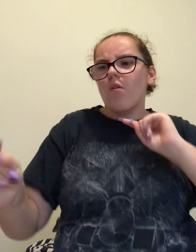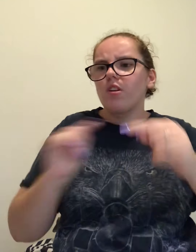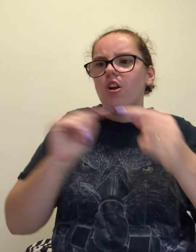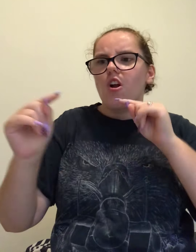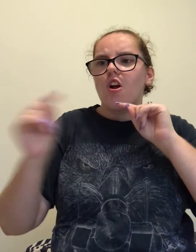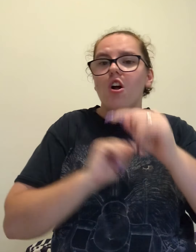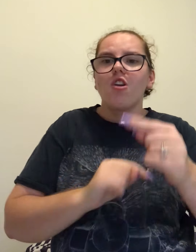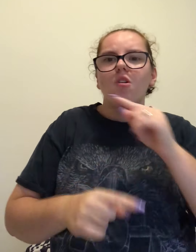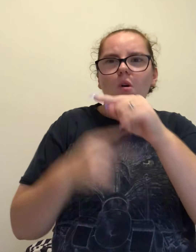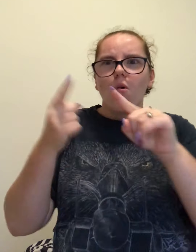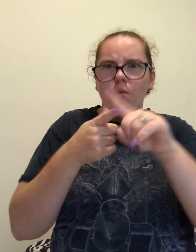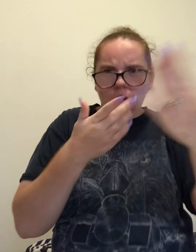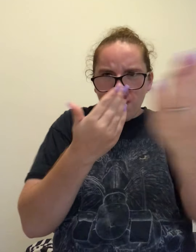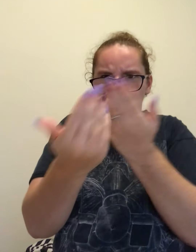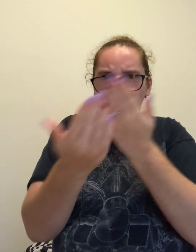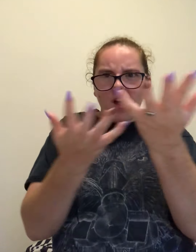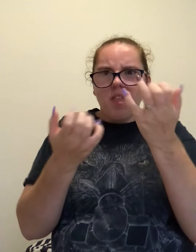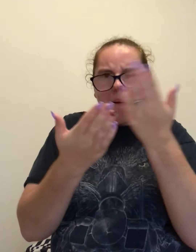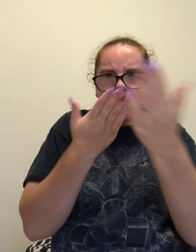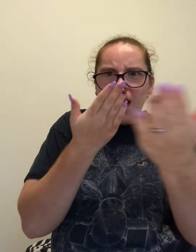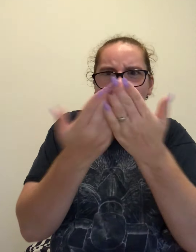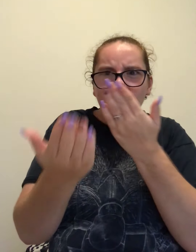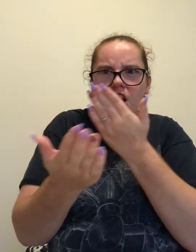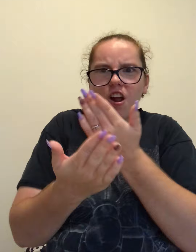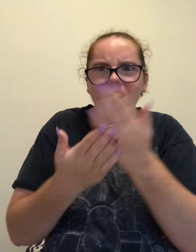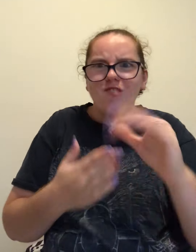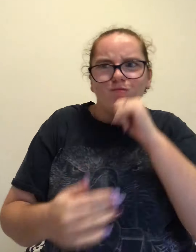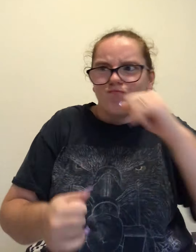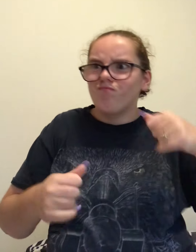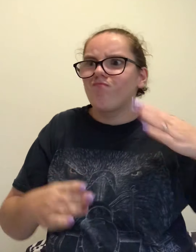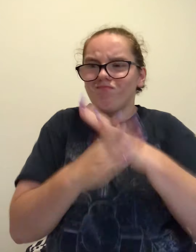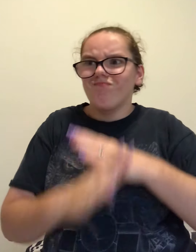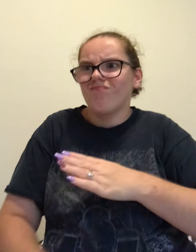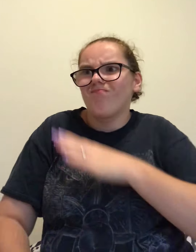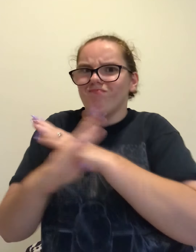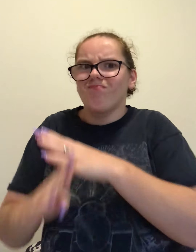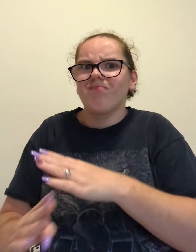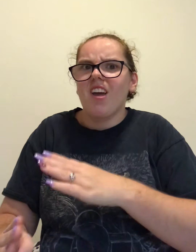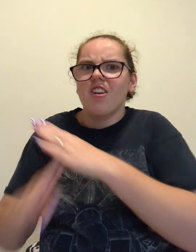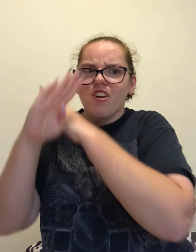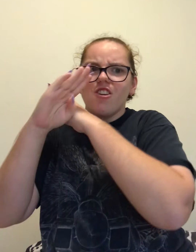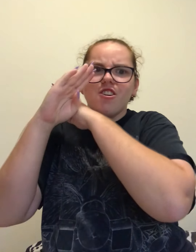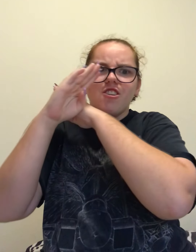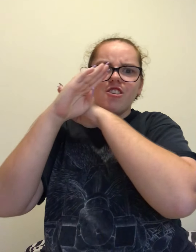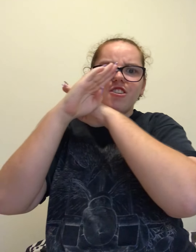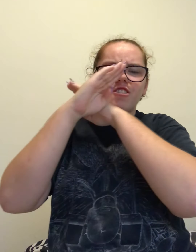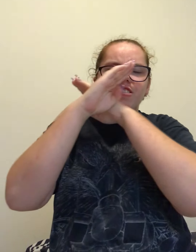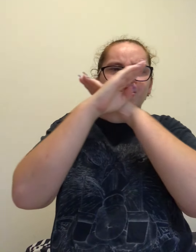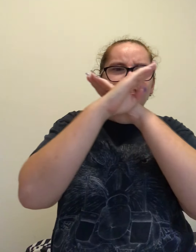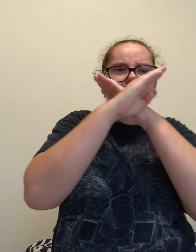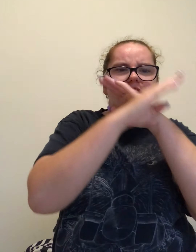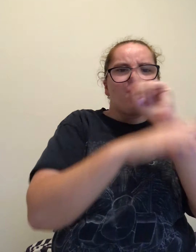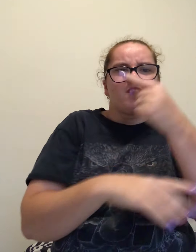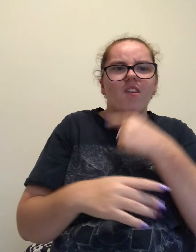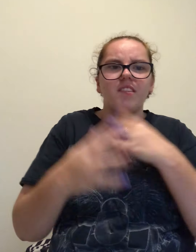only hurts when you don't matter Don't matter the It's only